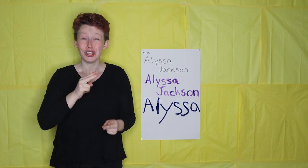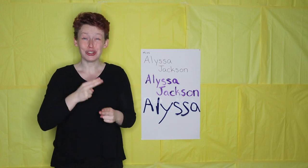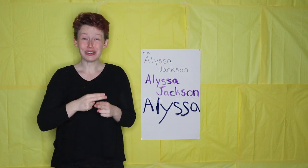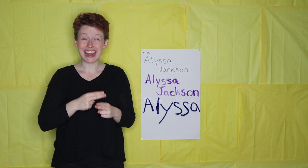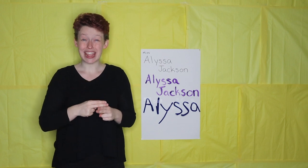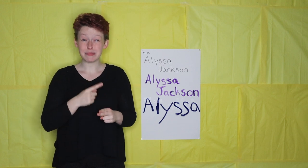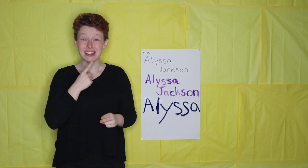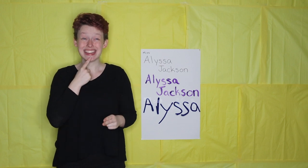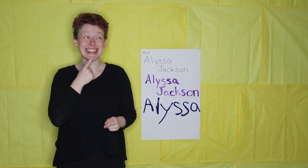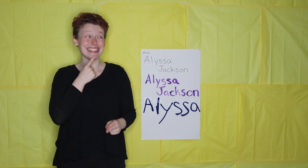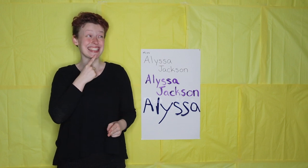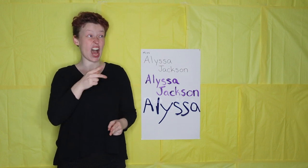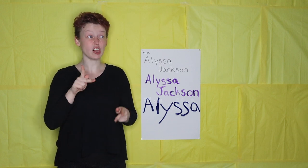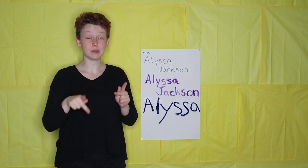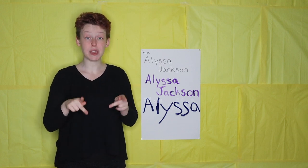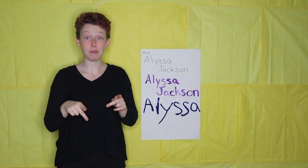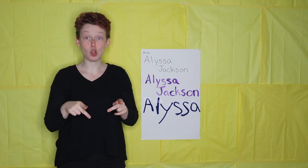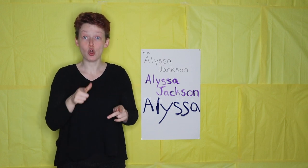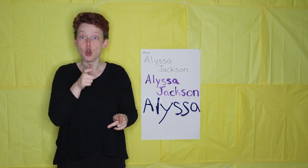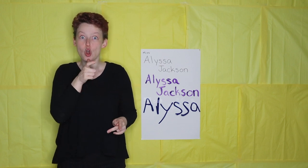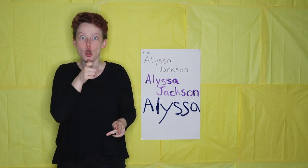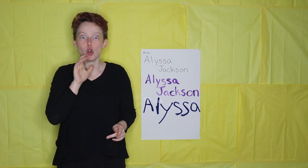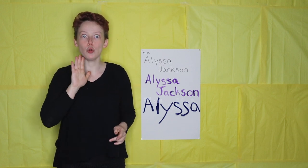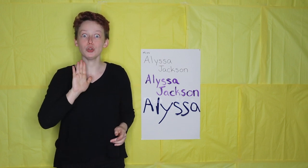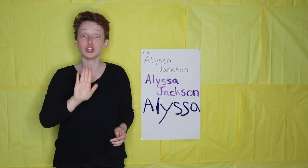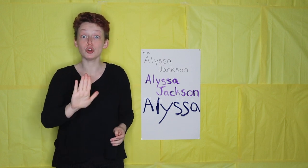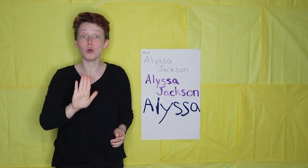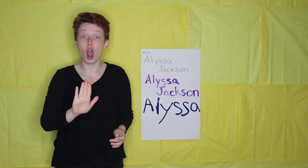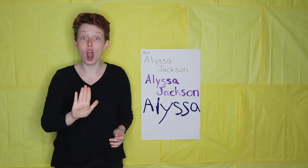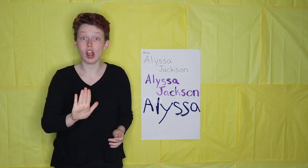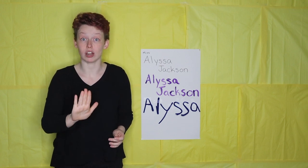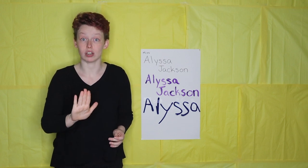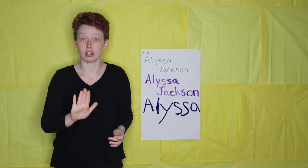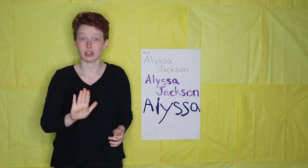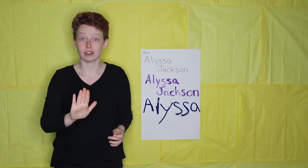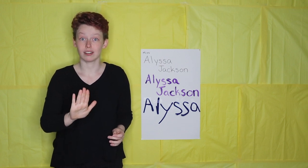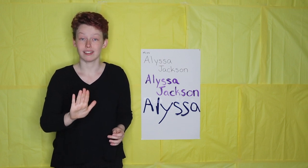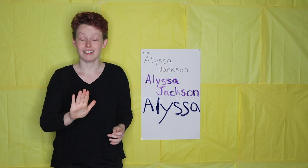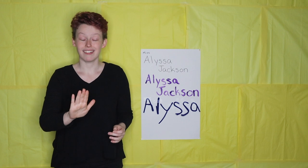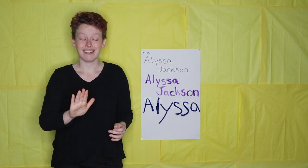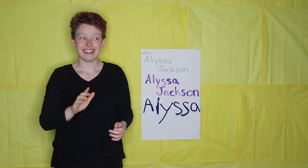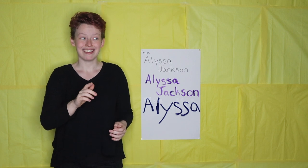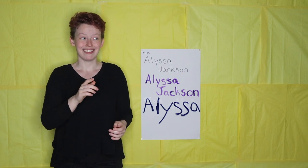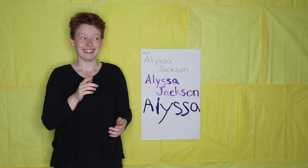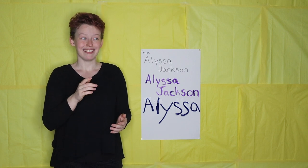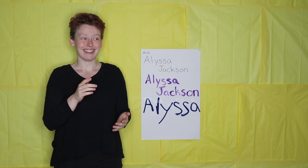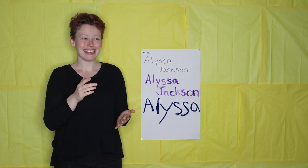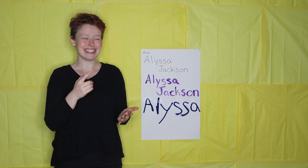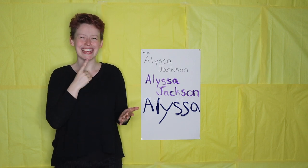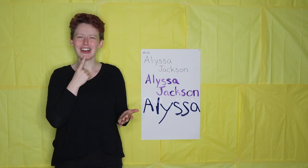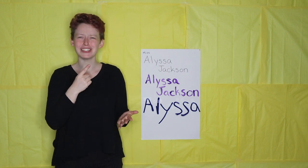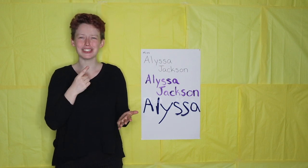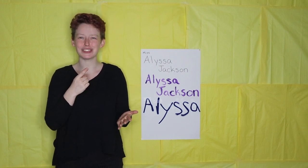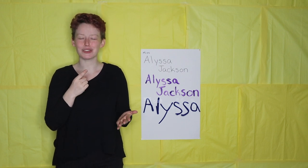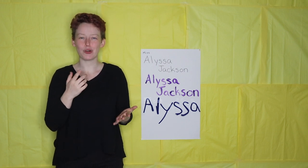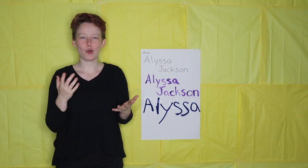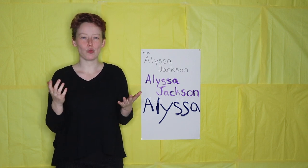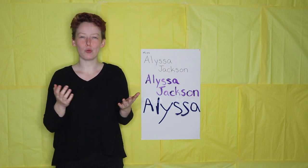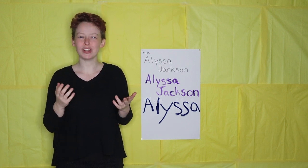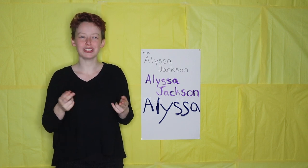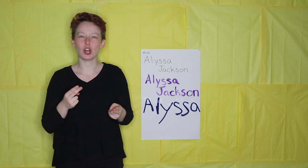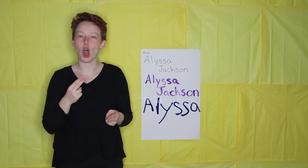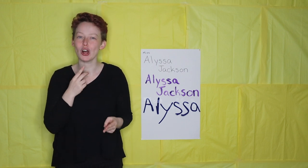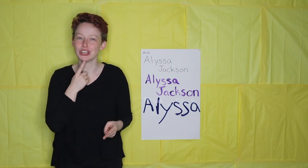Your name, it tells people who you are. It tells us